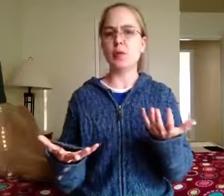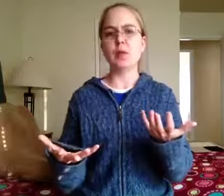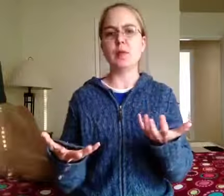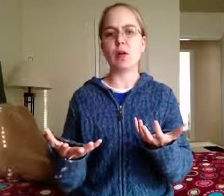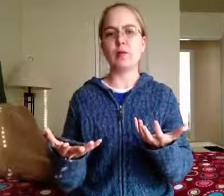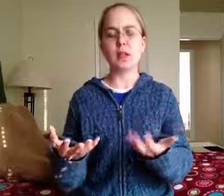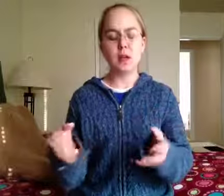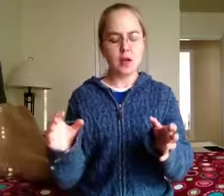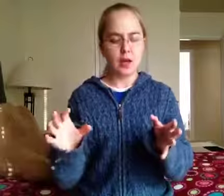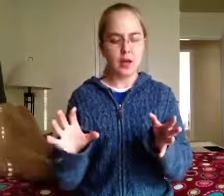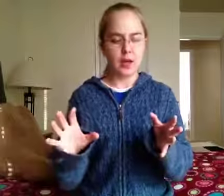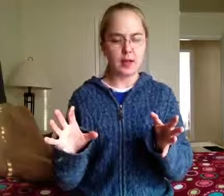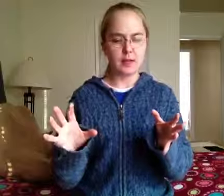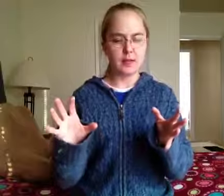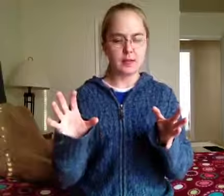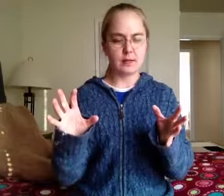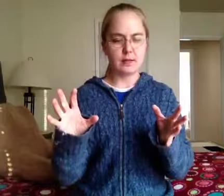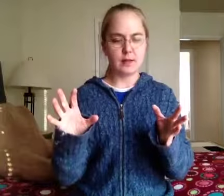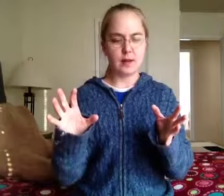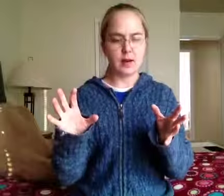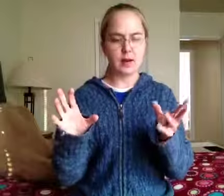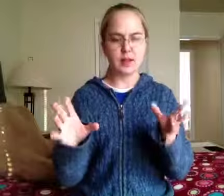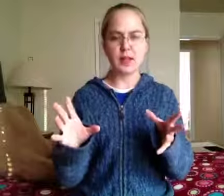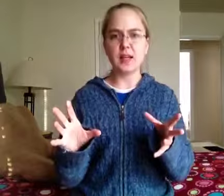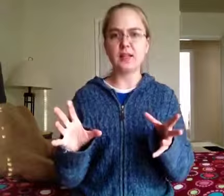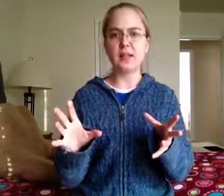pull them at Romney. And I think that's it.